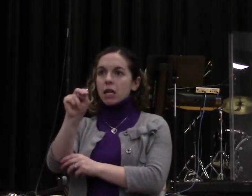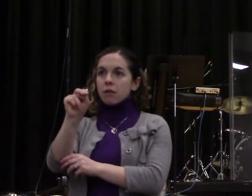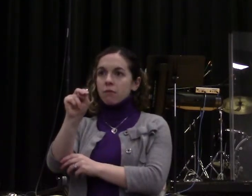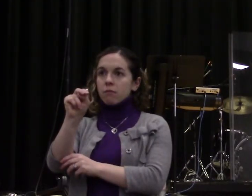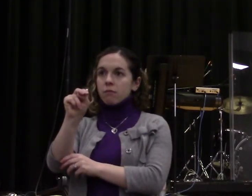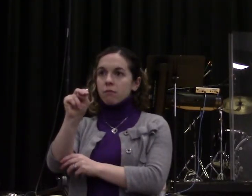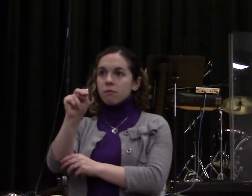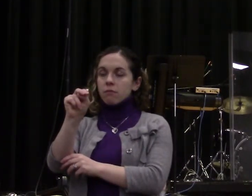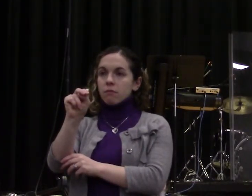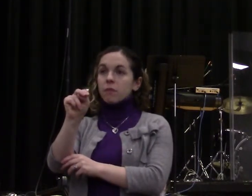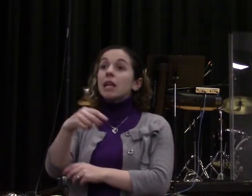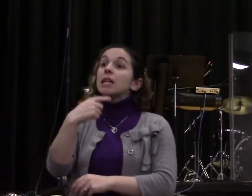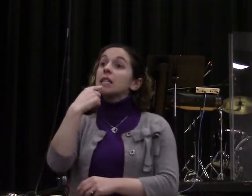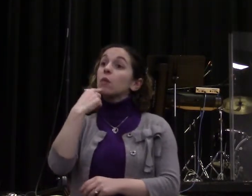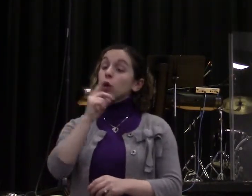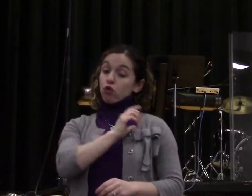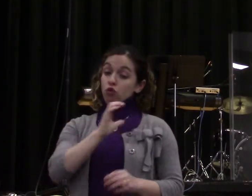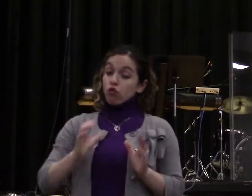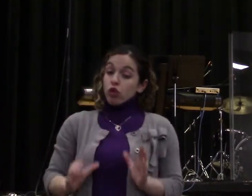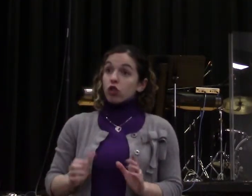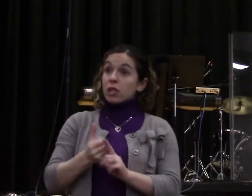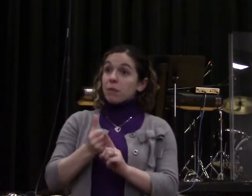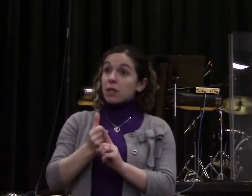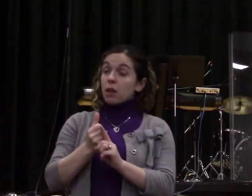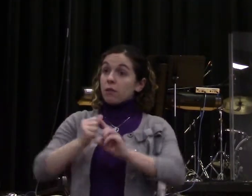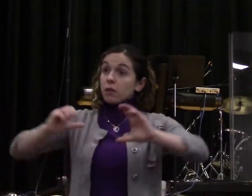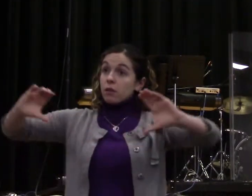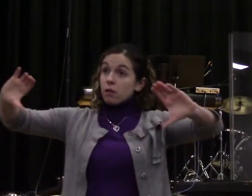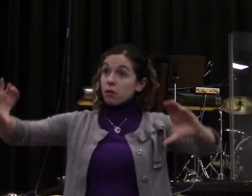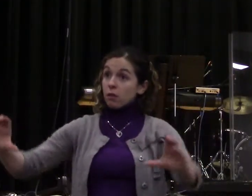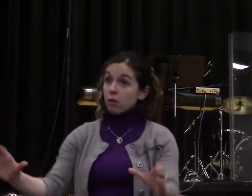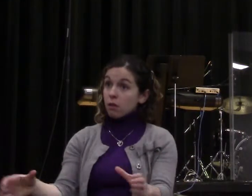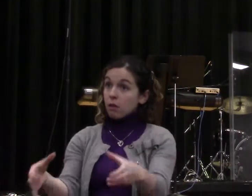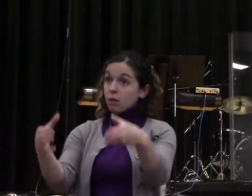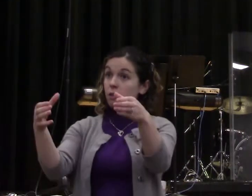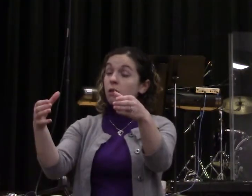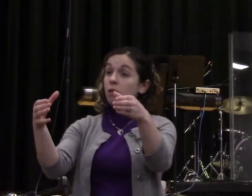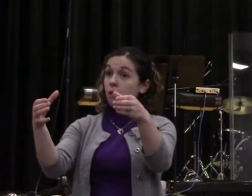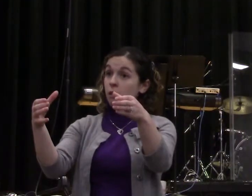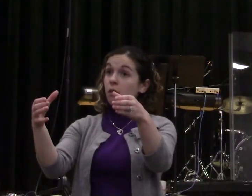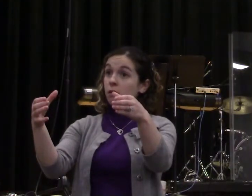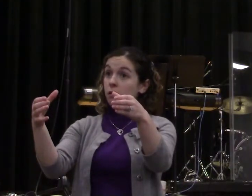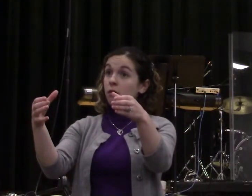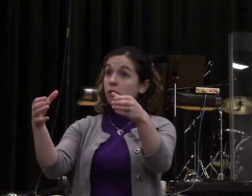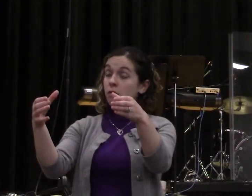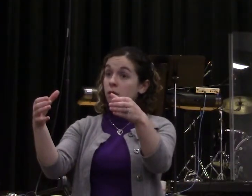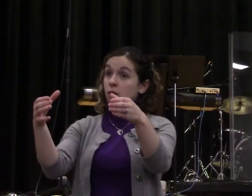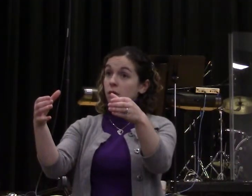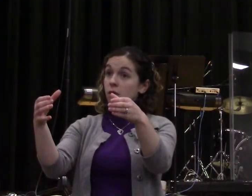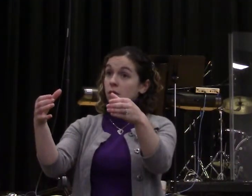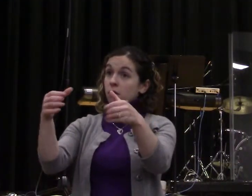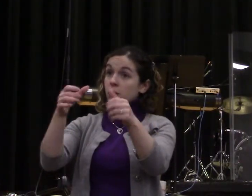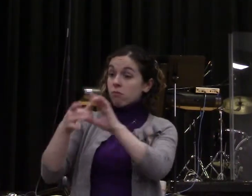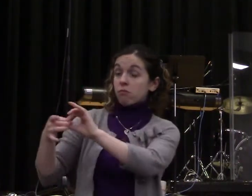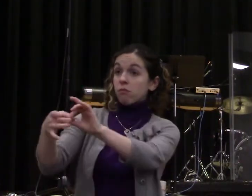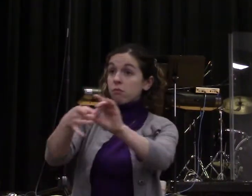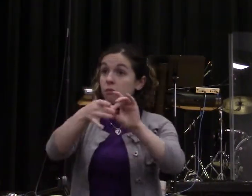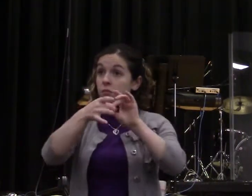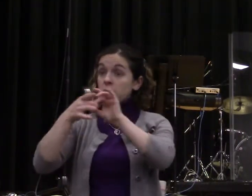together in unity, the anointing of God flowing from the head to the toes in the body of Christ, is like